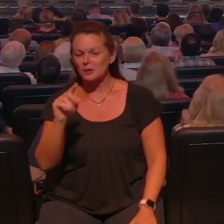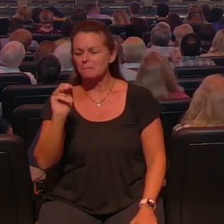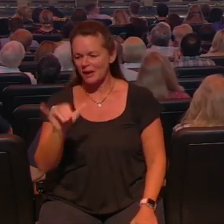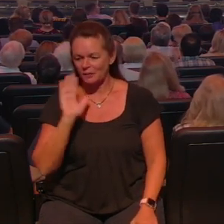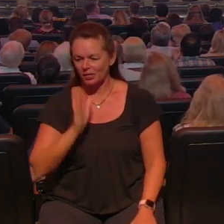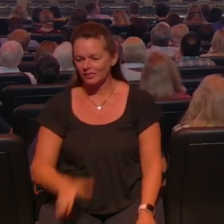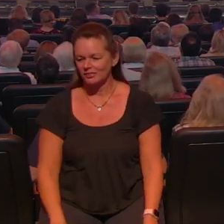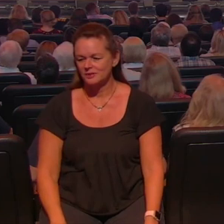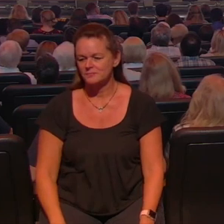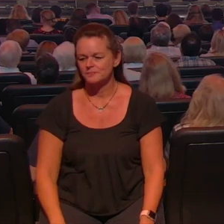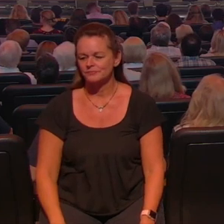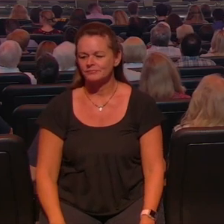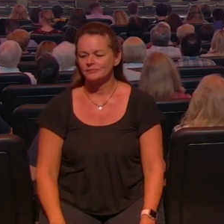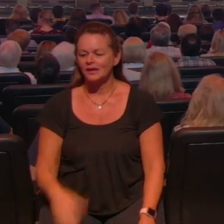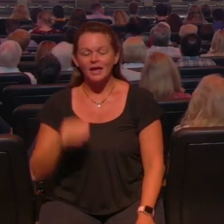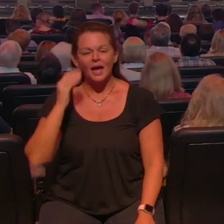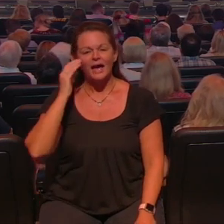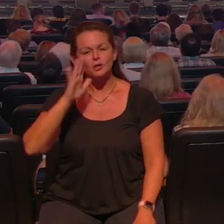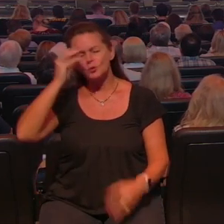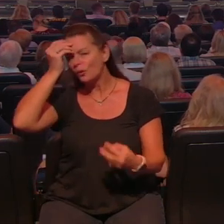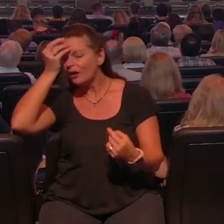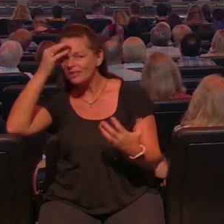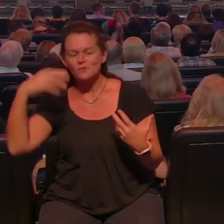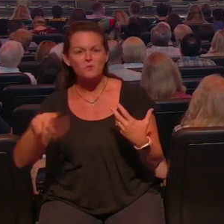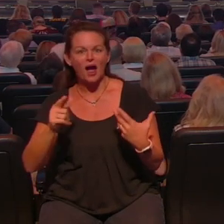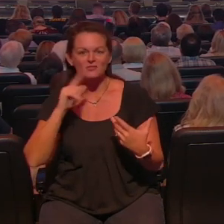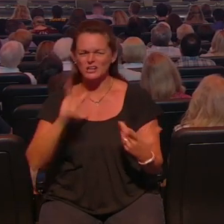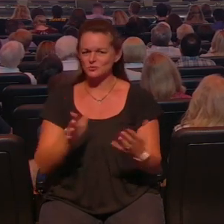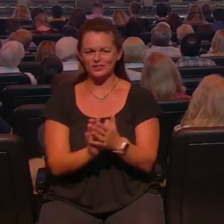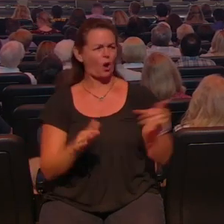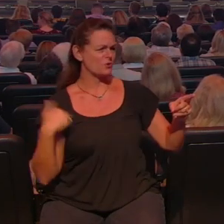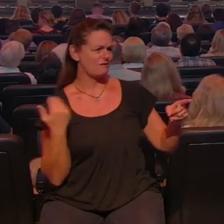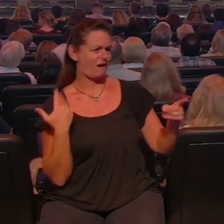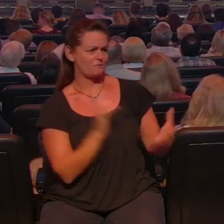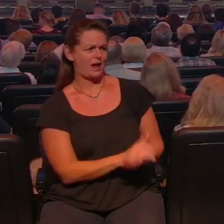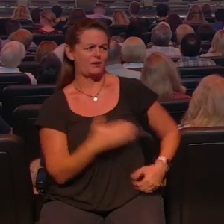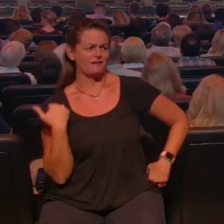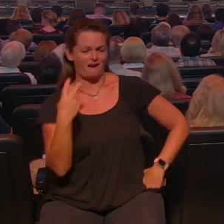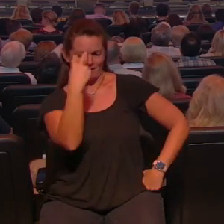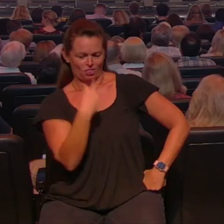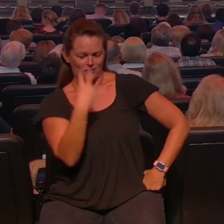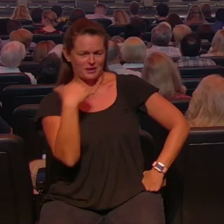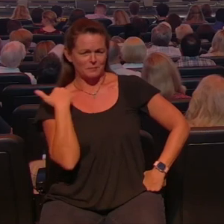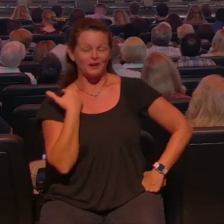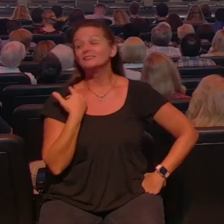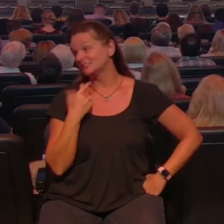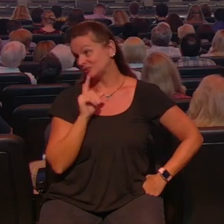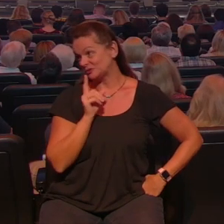and I know what you're thinking that you think man you guys really were young when you got married that's true it was the biggest event of